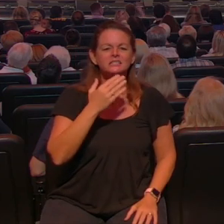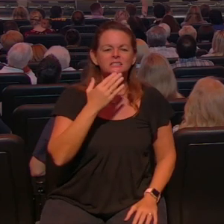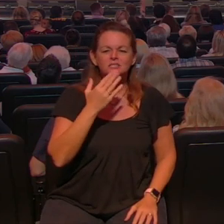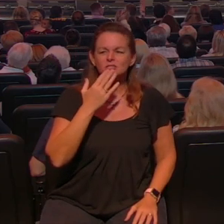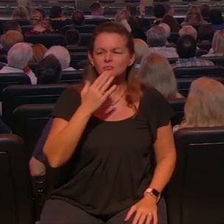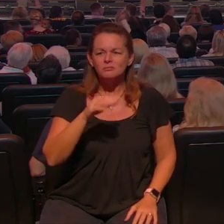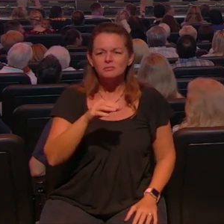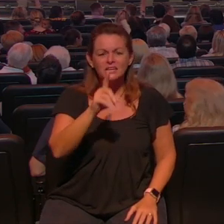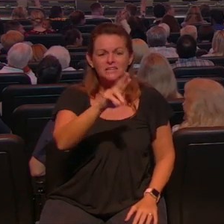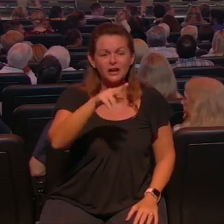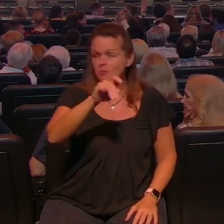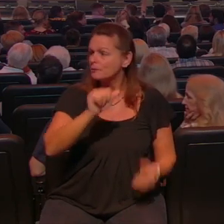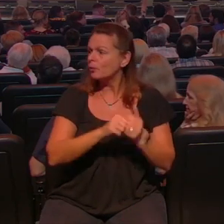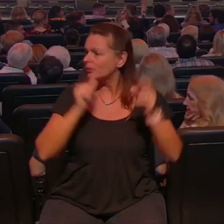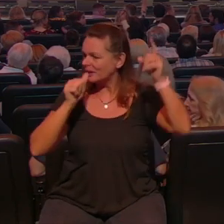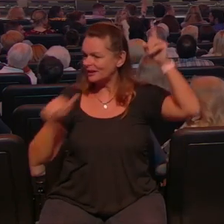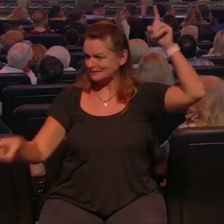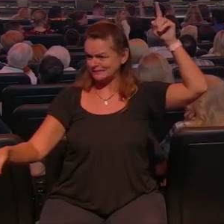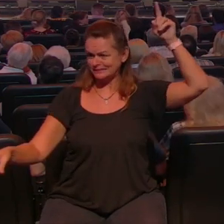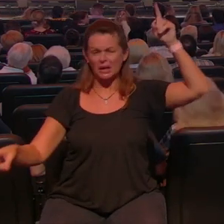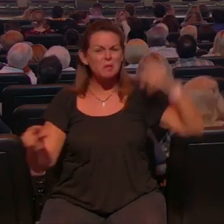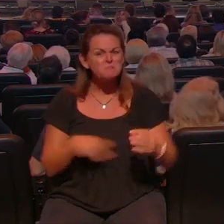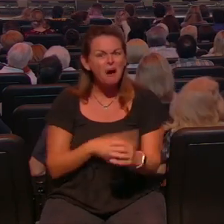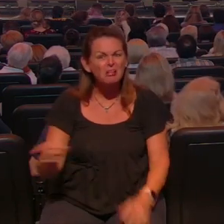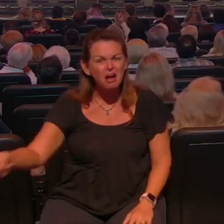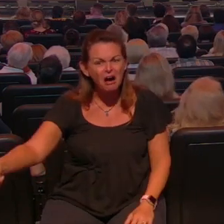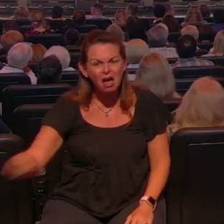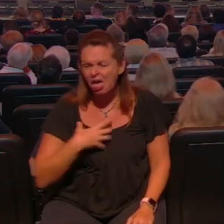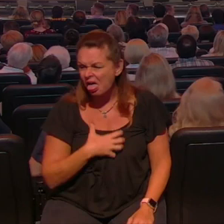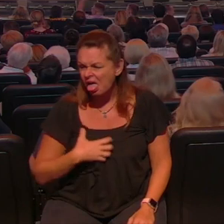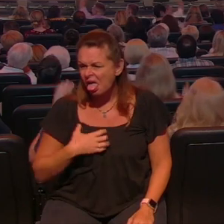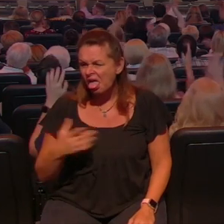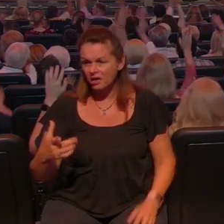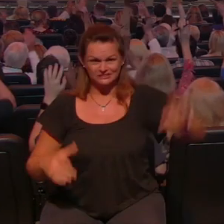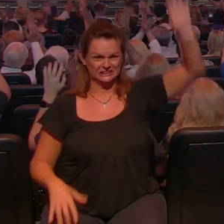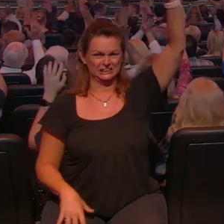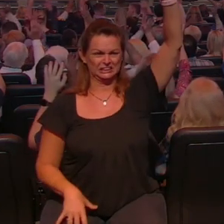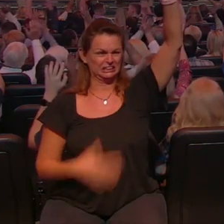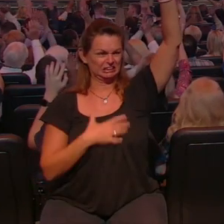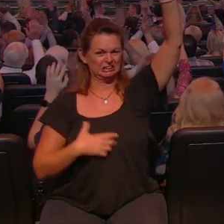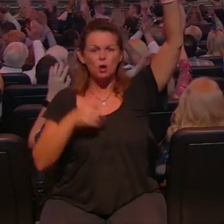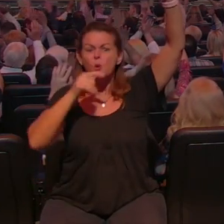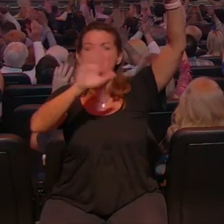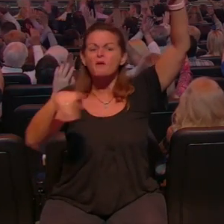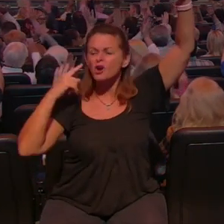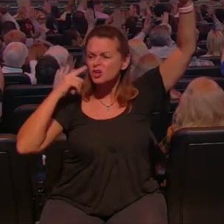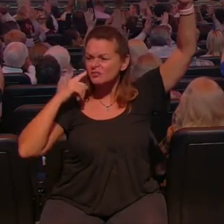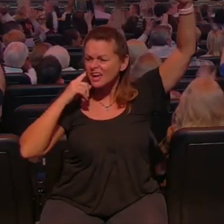see your hand okay how many of you have never even heard of that can I see your hands how many